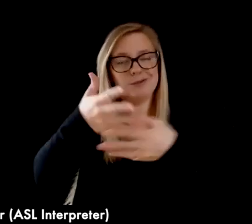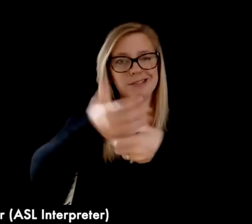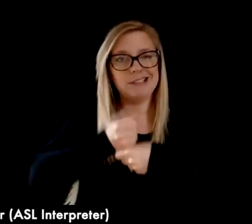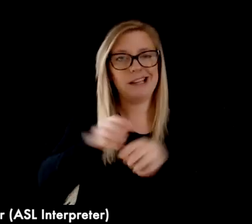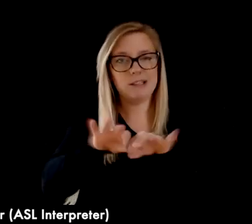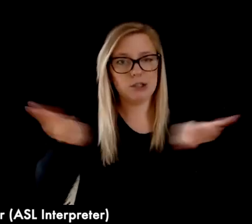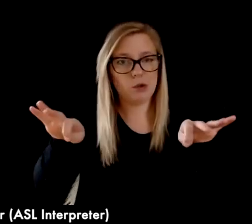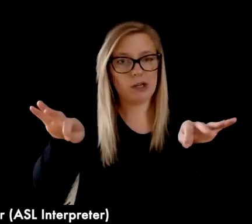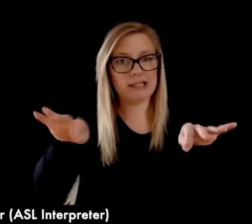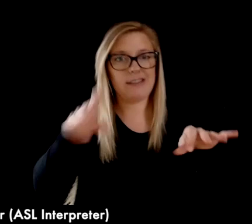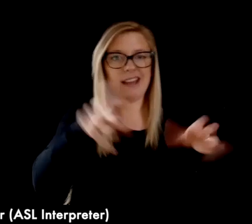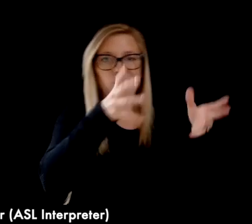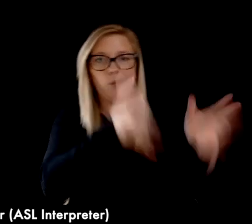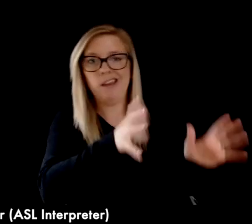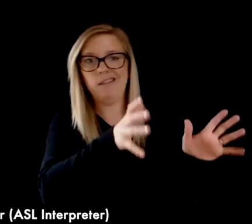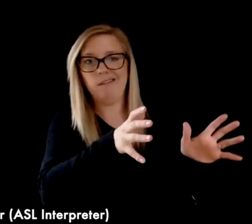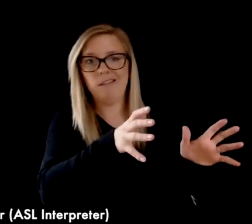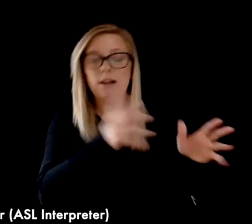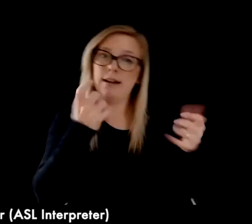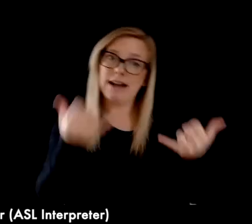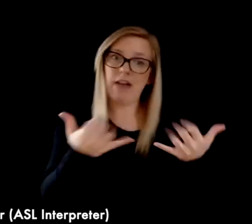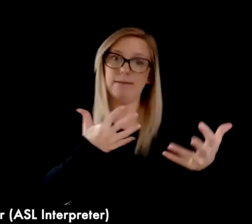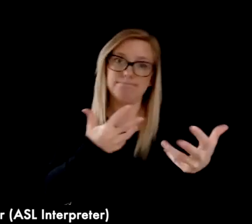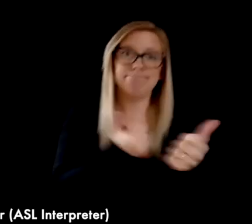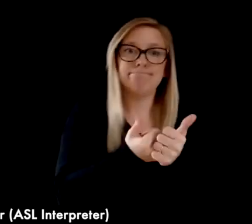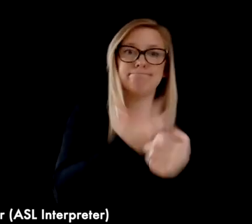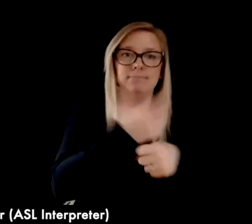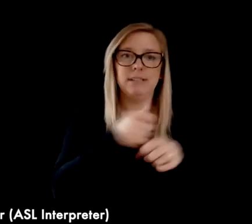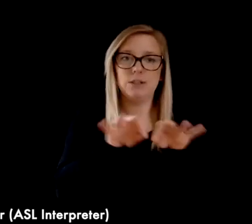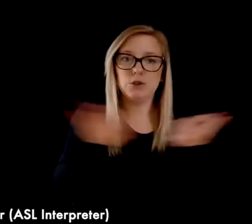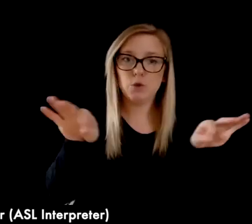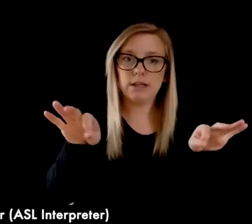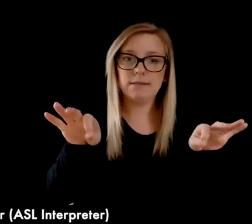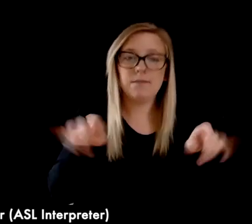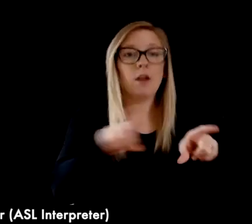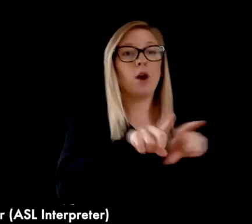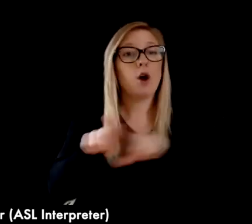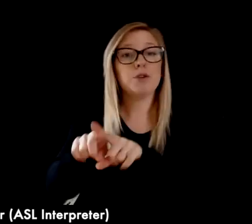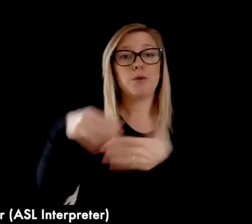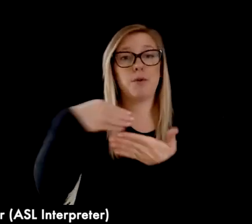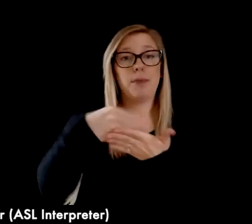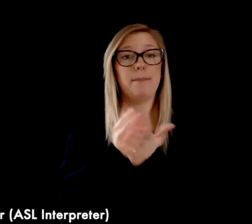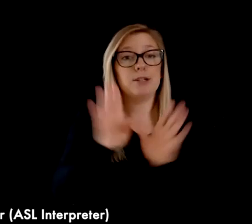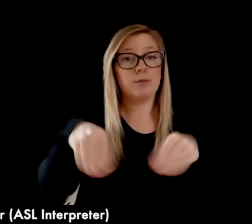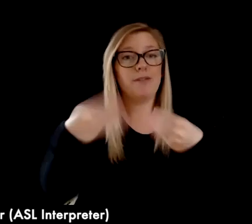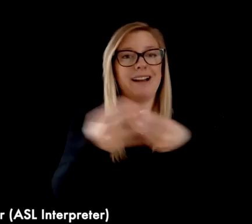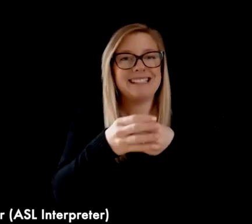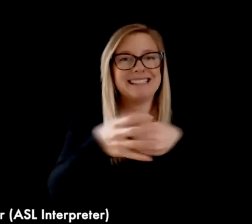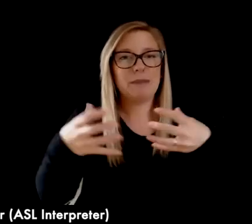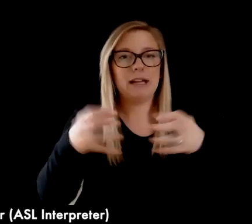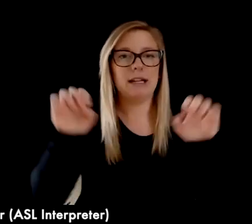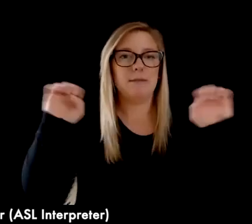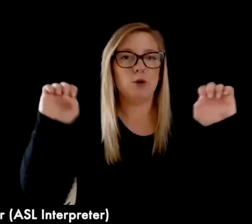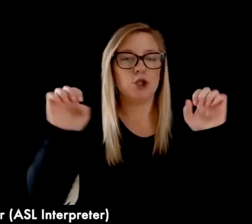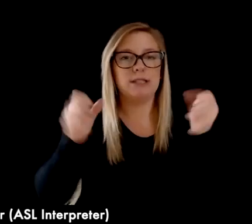left unfinished. The governor's budget proposal also provides expanded emergency assistance for post-secondary